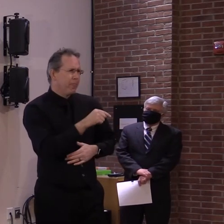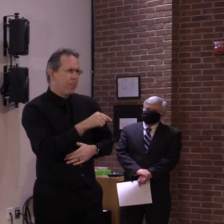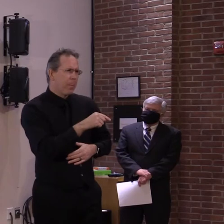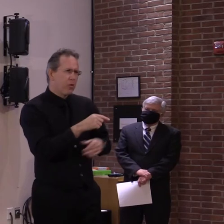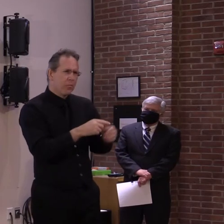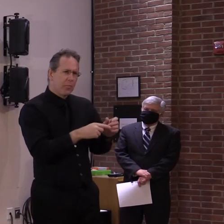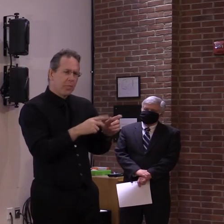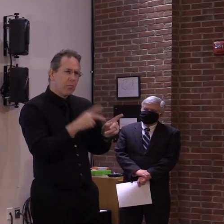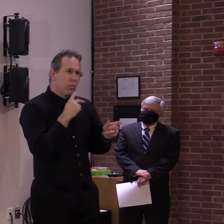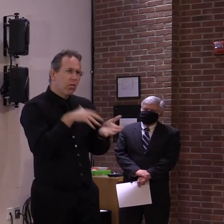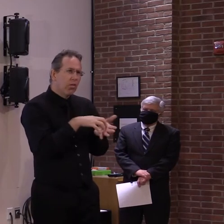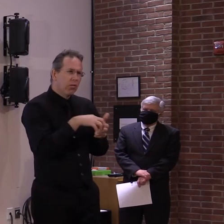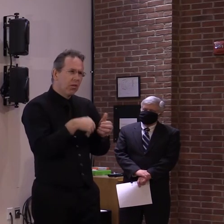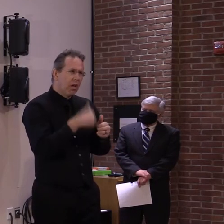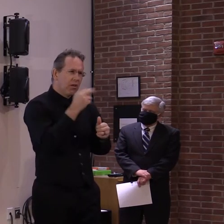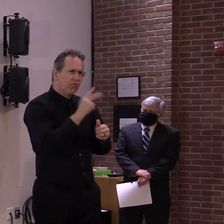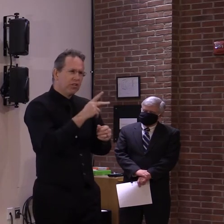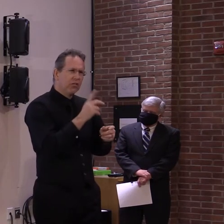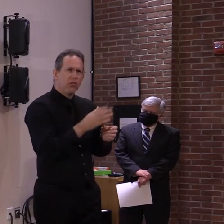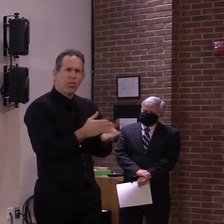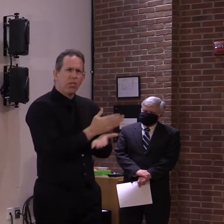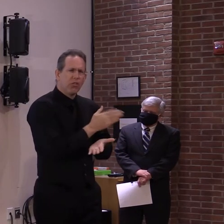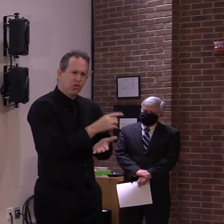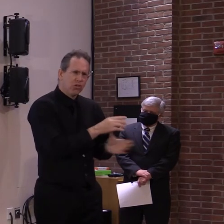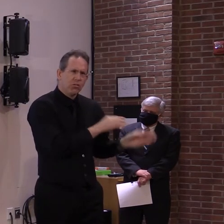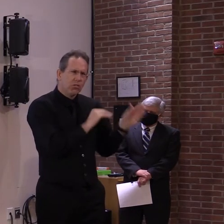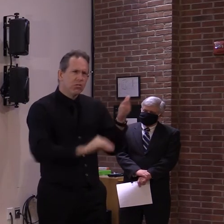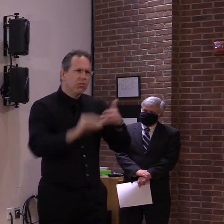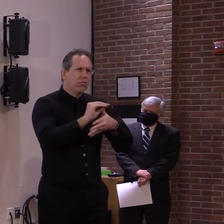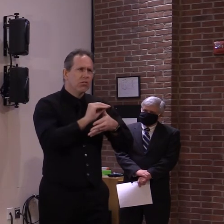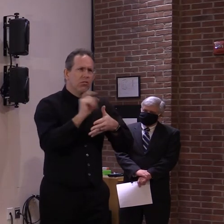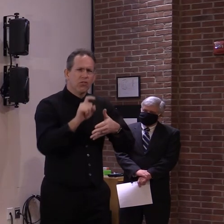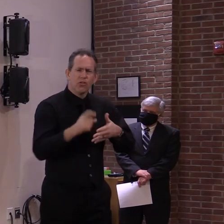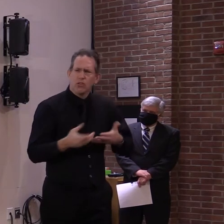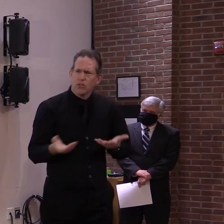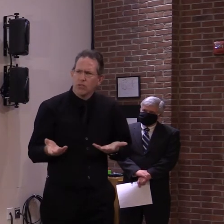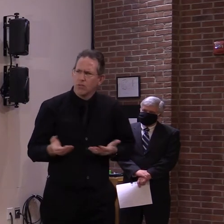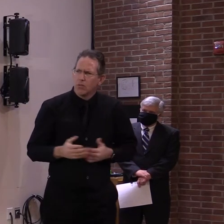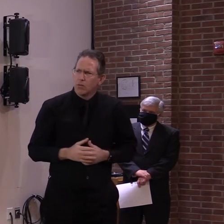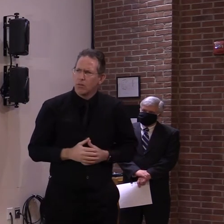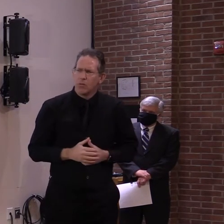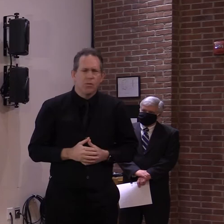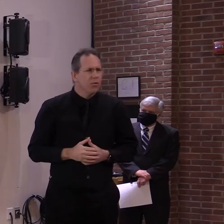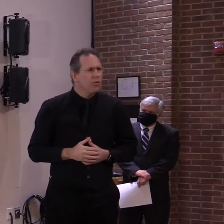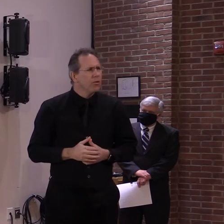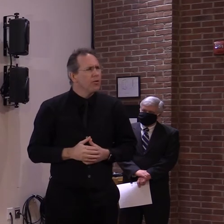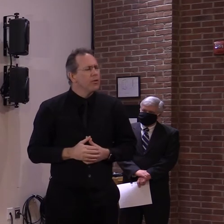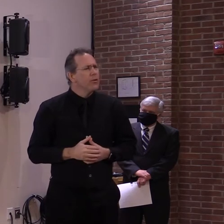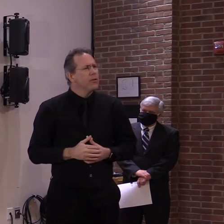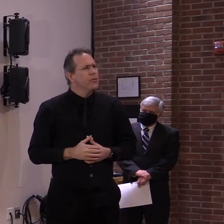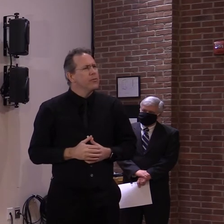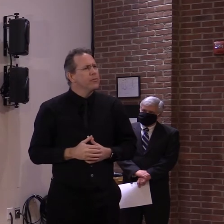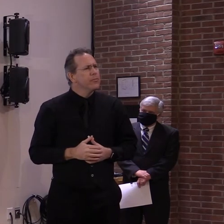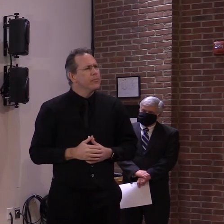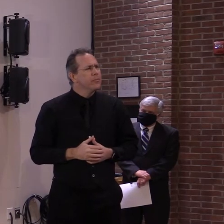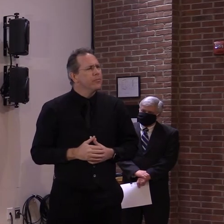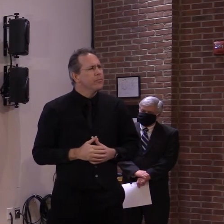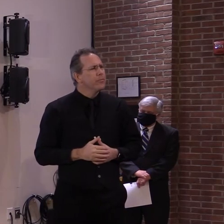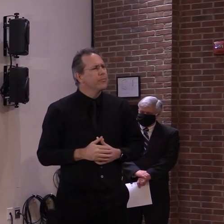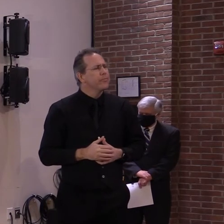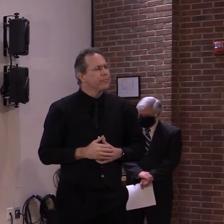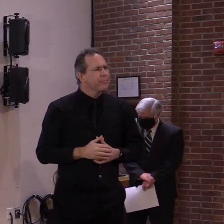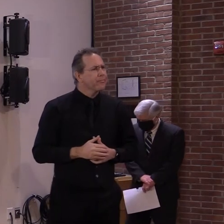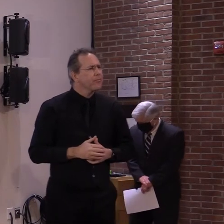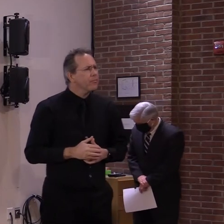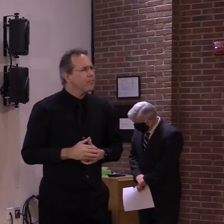comorbidity, uh, people or the, or the really unhealthy people off of that described previously. Again, I'll let, uh, Commissioner Levine